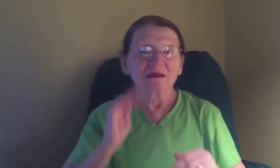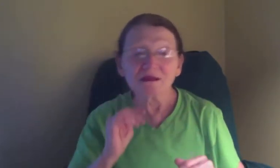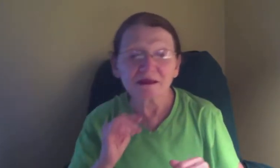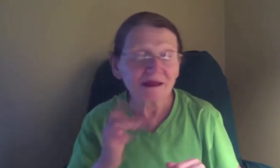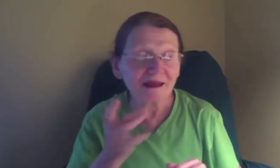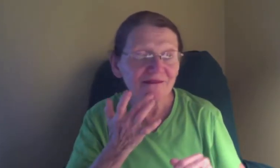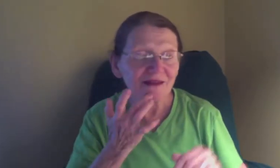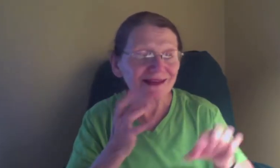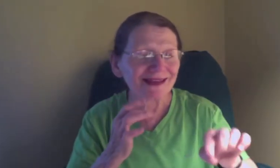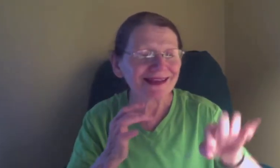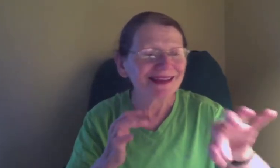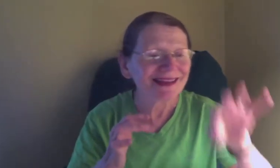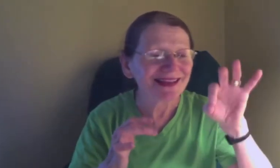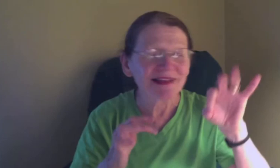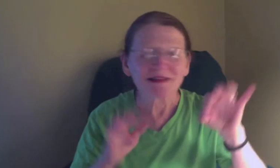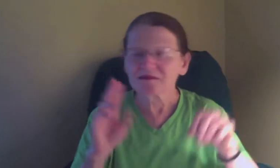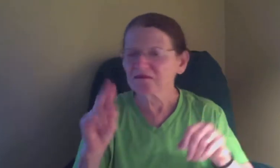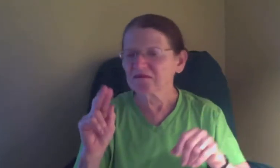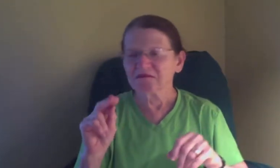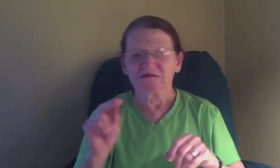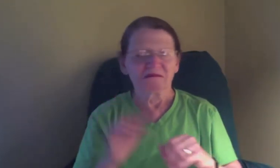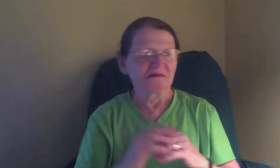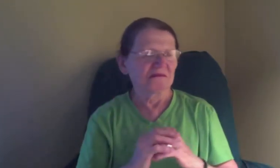don't know if it was bad.